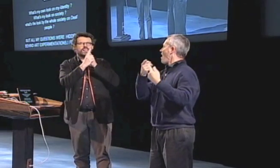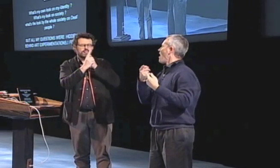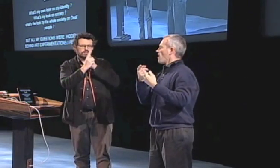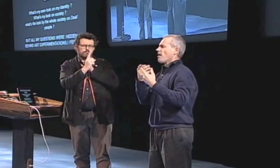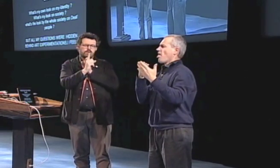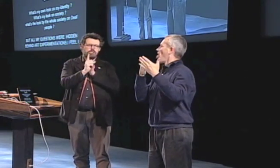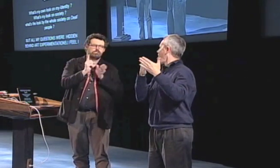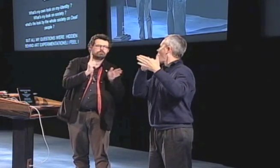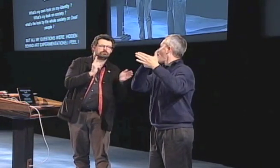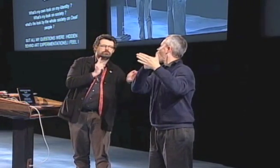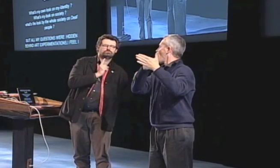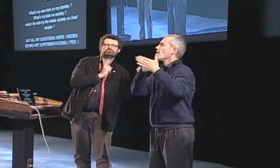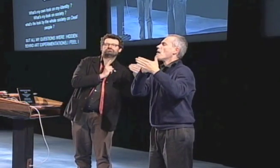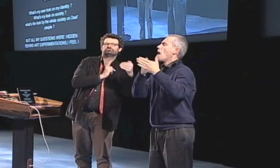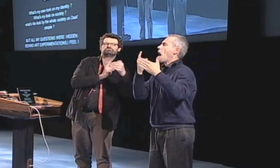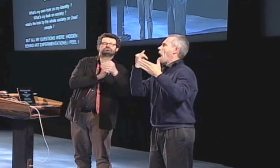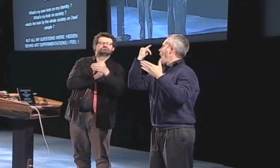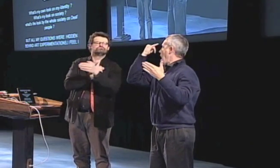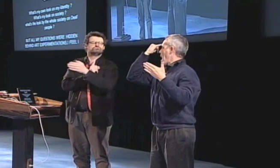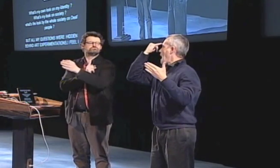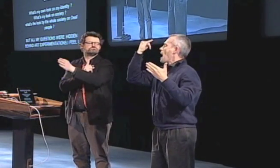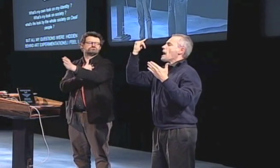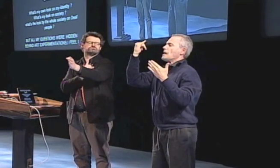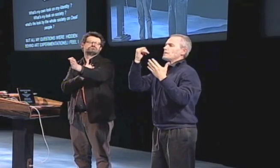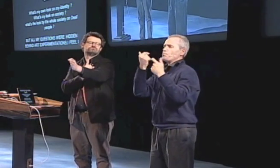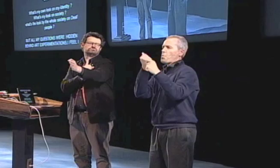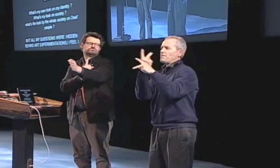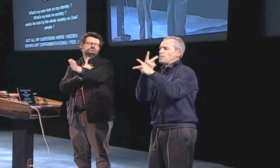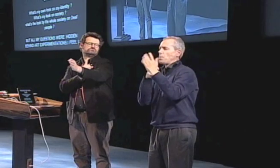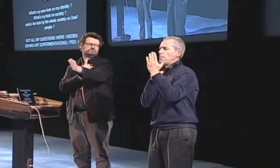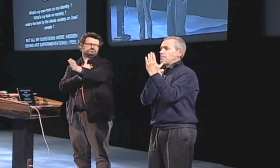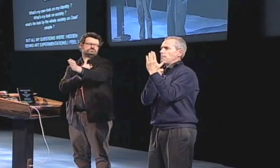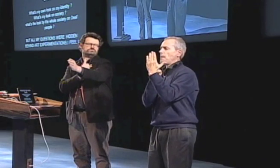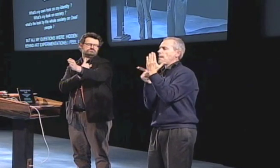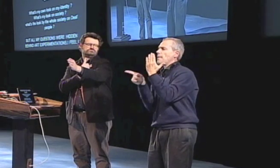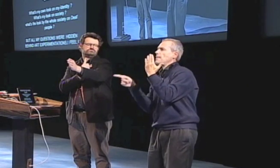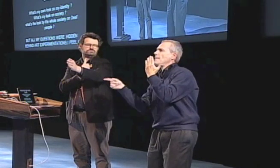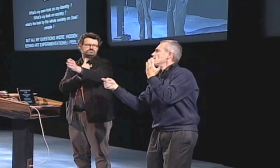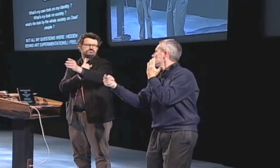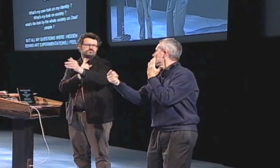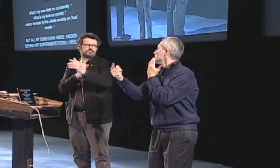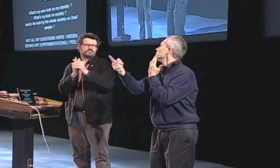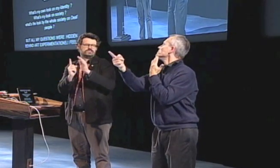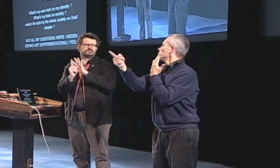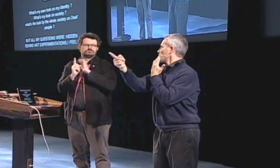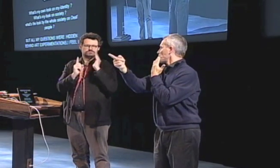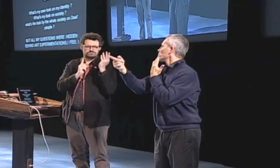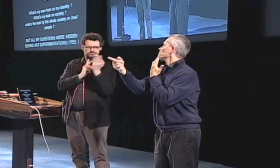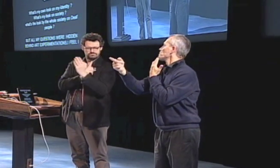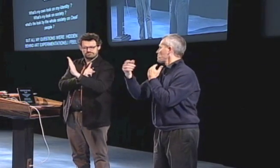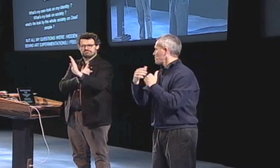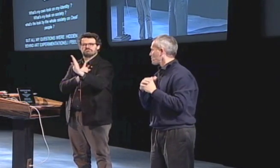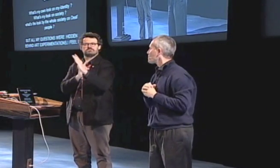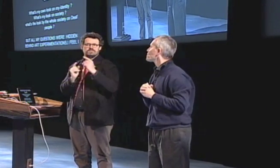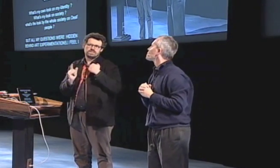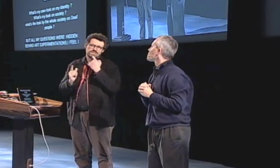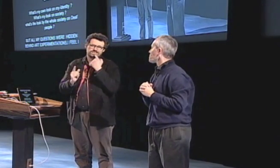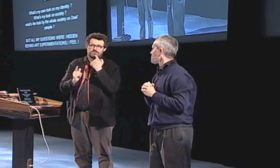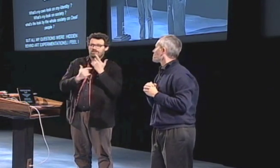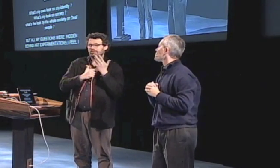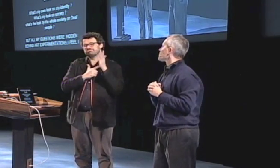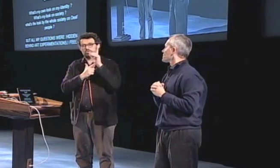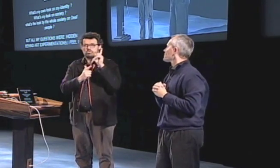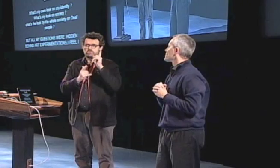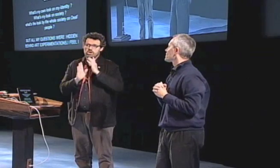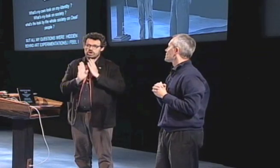Through this journey I struggled with the art of the hearing world versus the art that I felt was my identity. And those